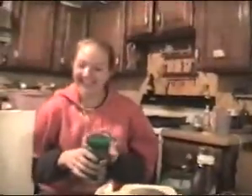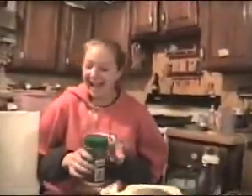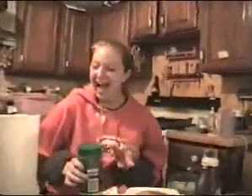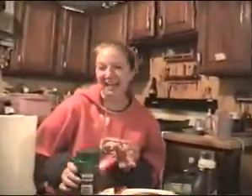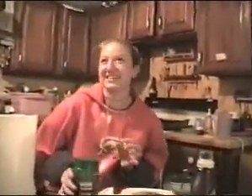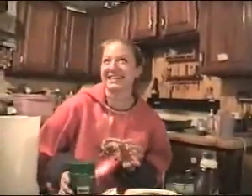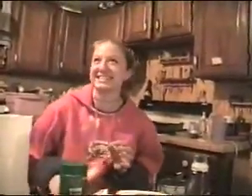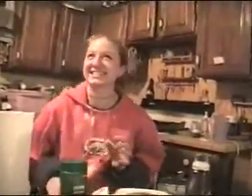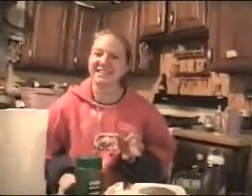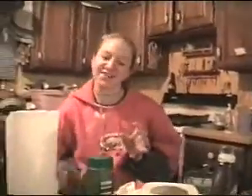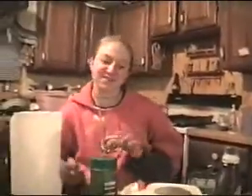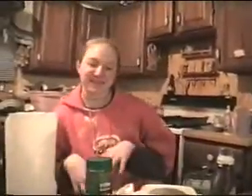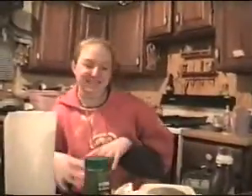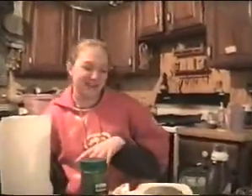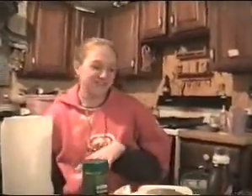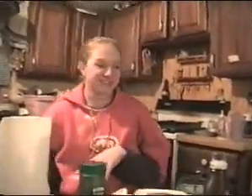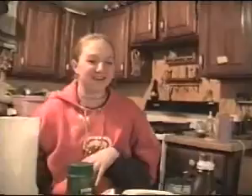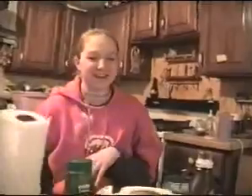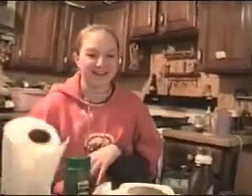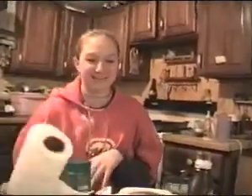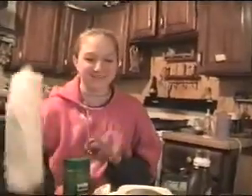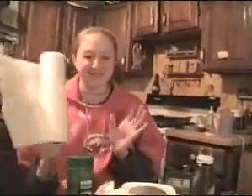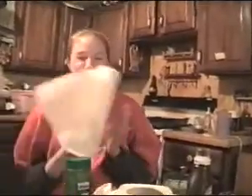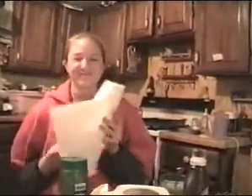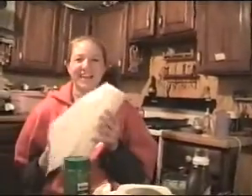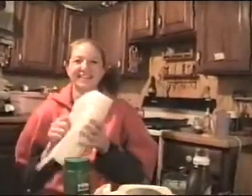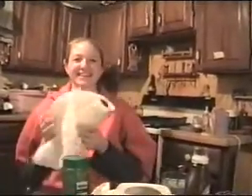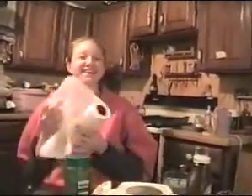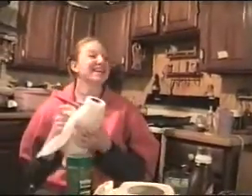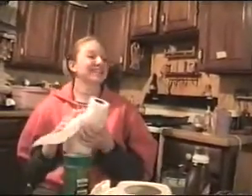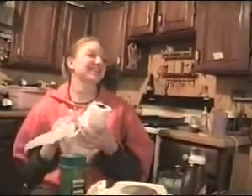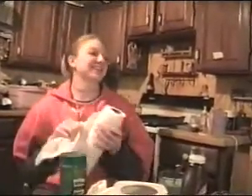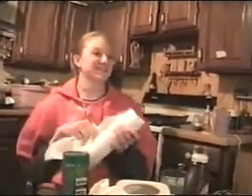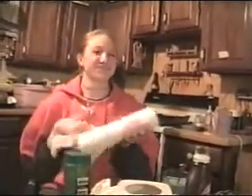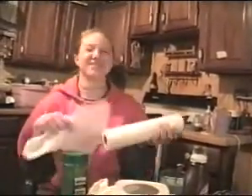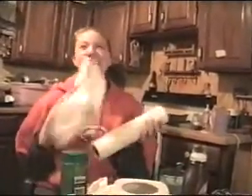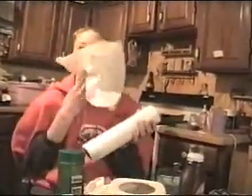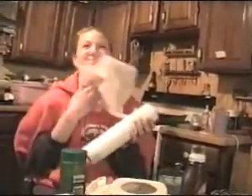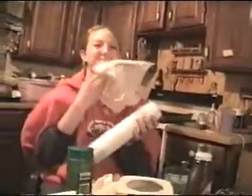I don't want to get stuff on myself. So, anyway. Thank you. Oh...